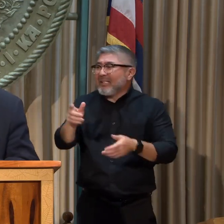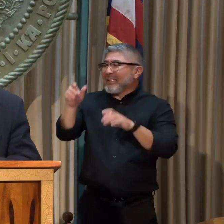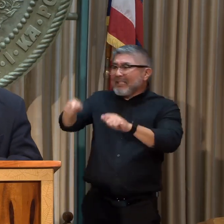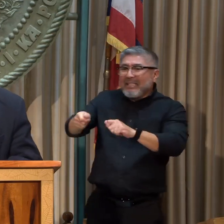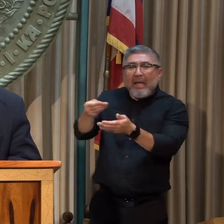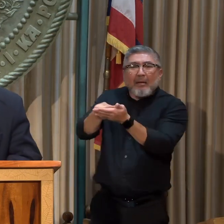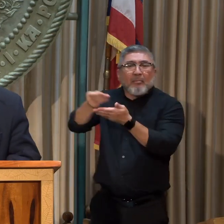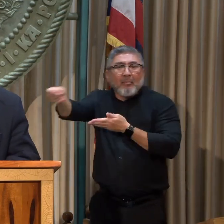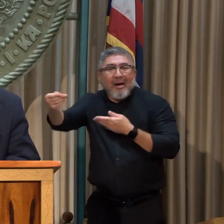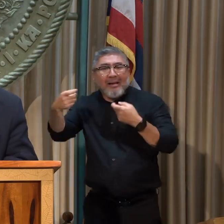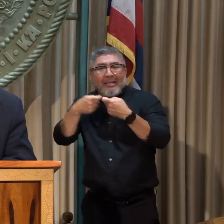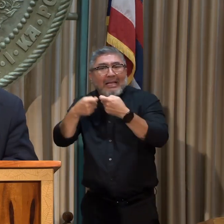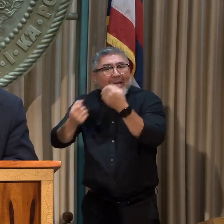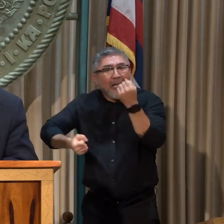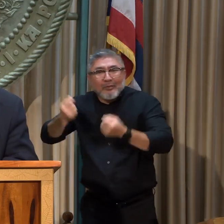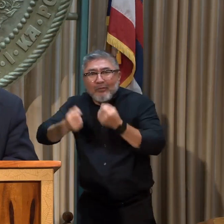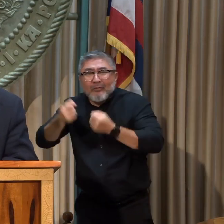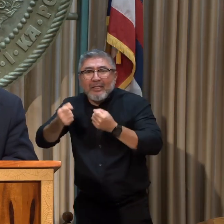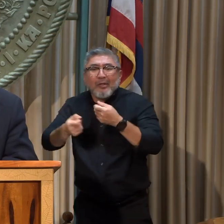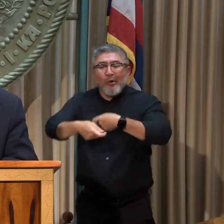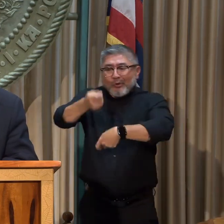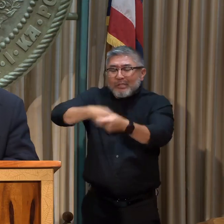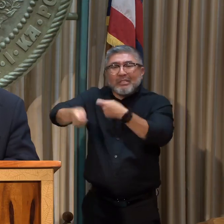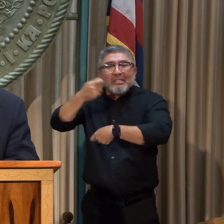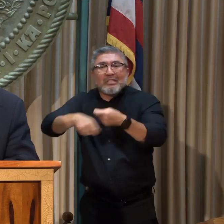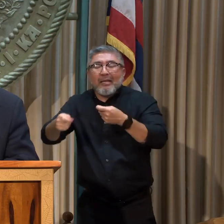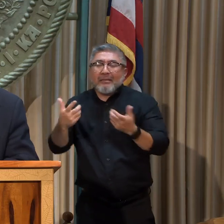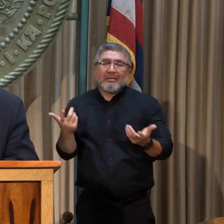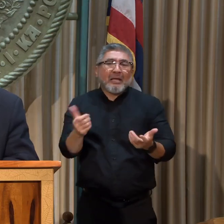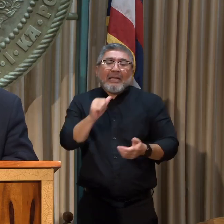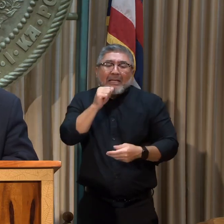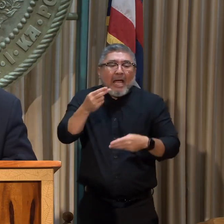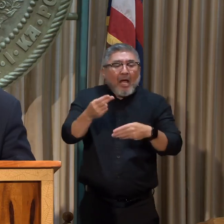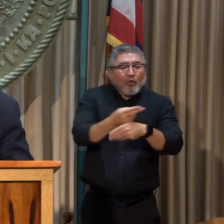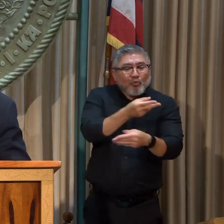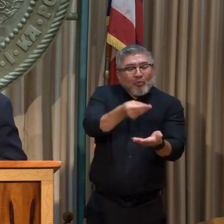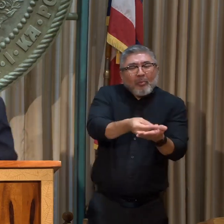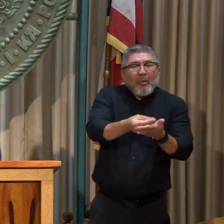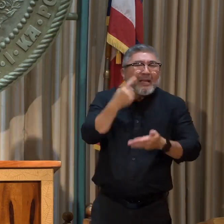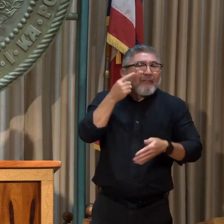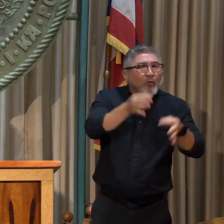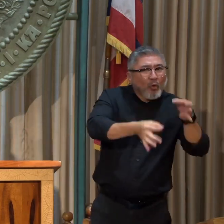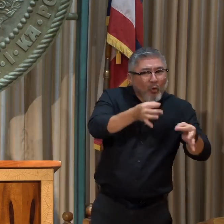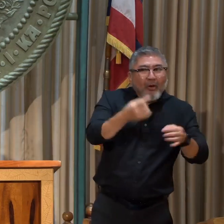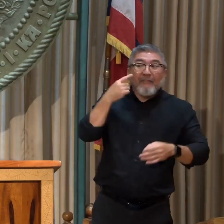fleet, building out very comprehensive and not simple plans for the coming years.